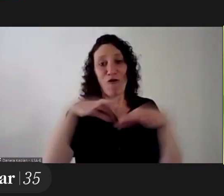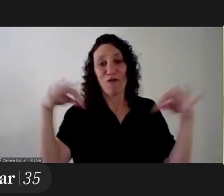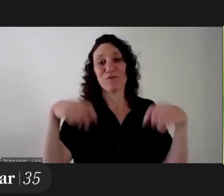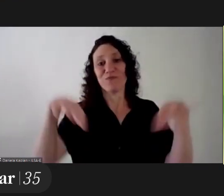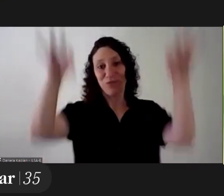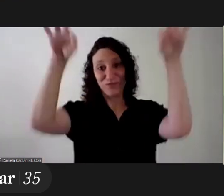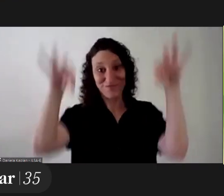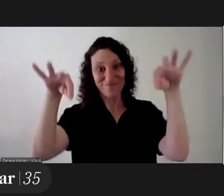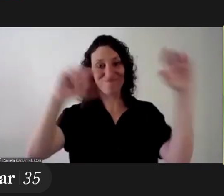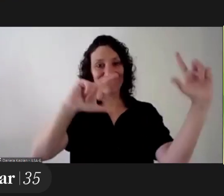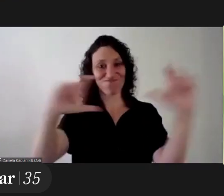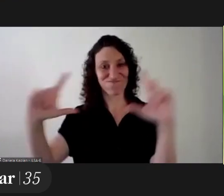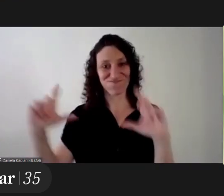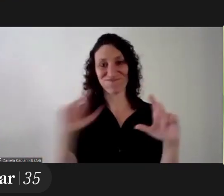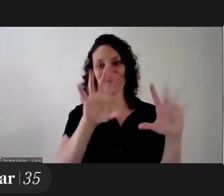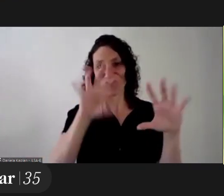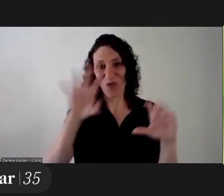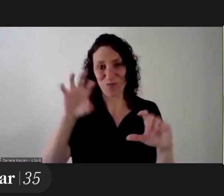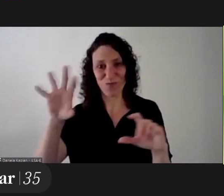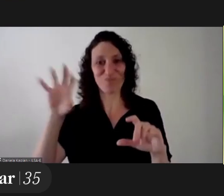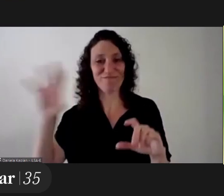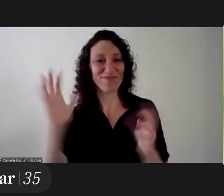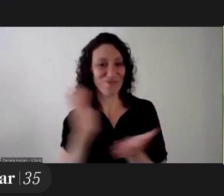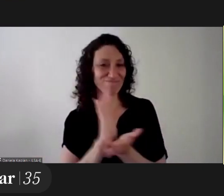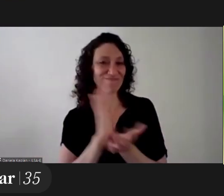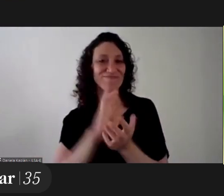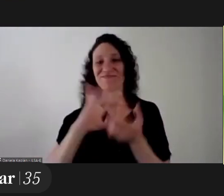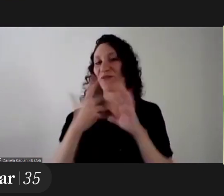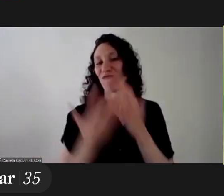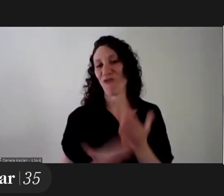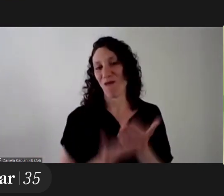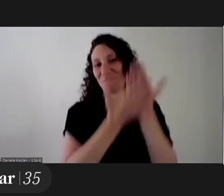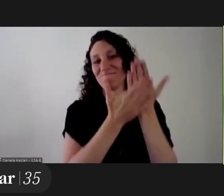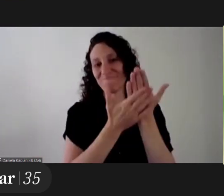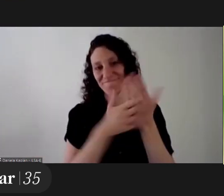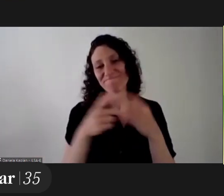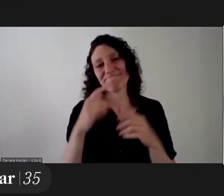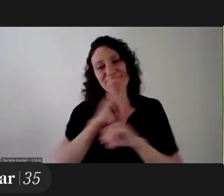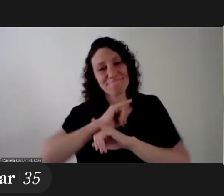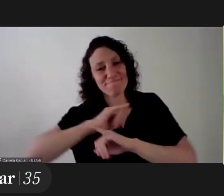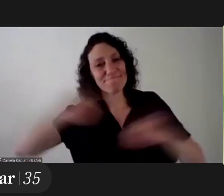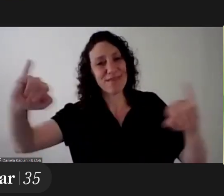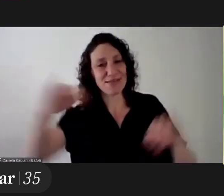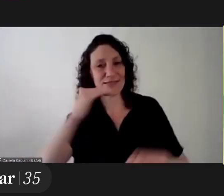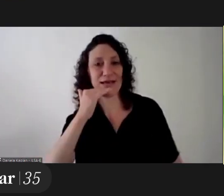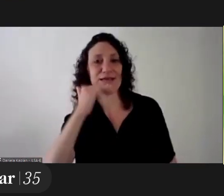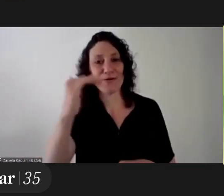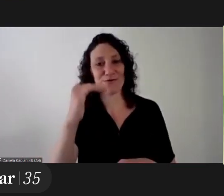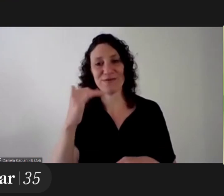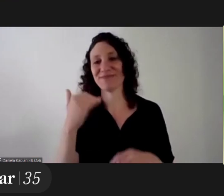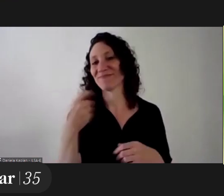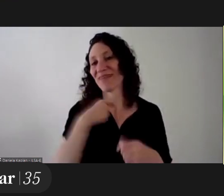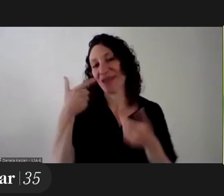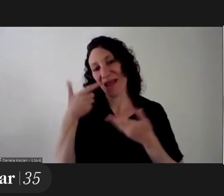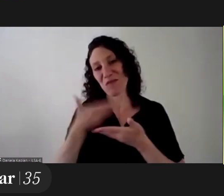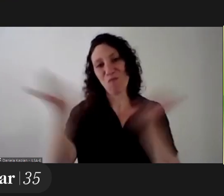our green bandanas so that we support the process from this image and we send a message saying that